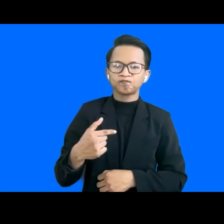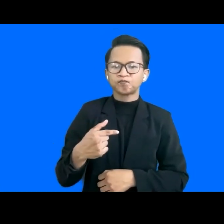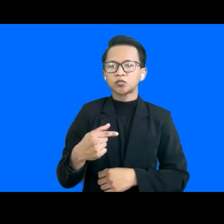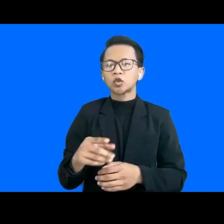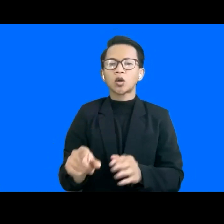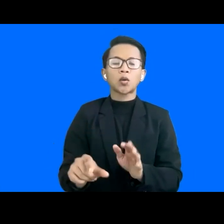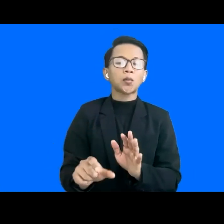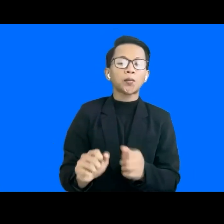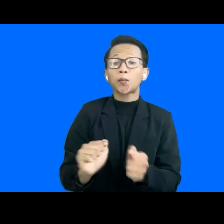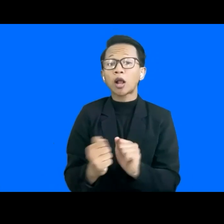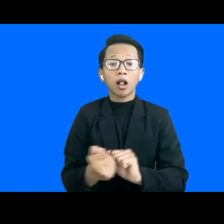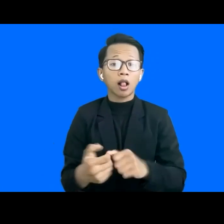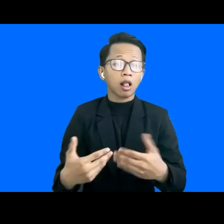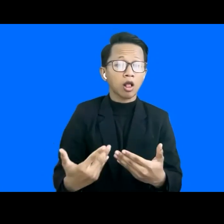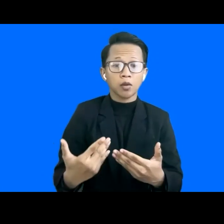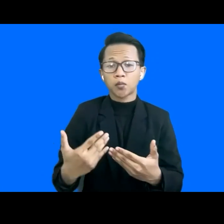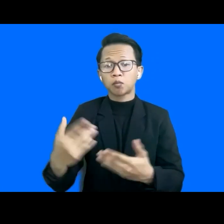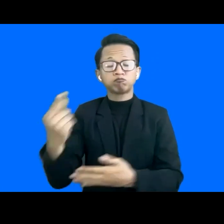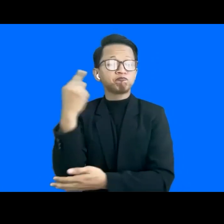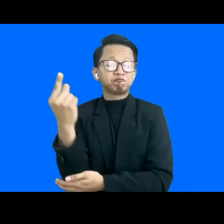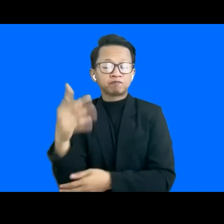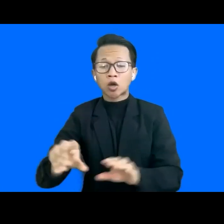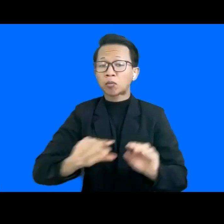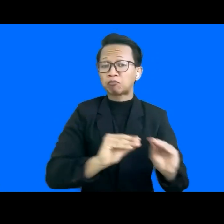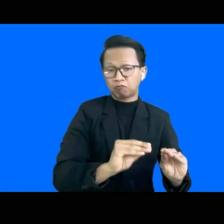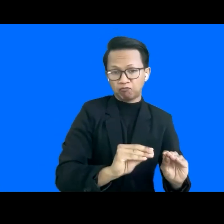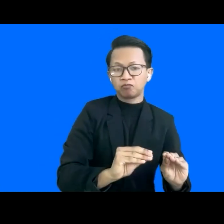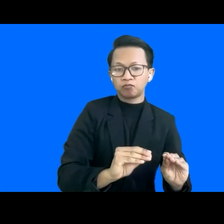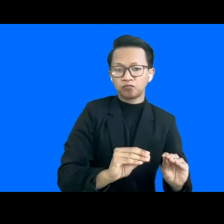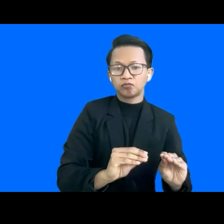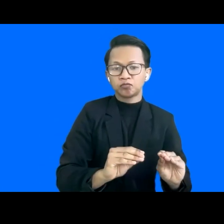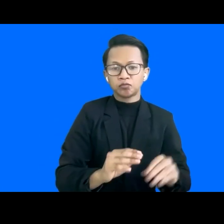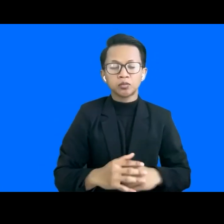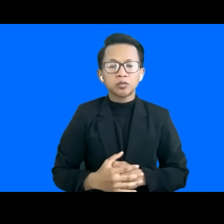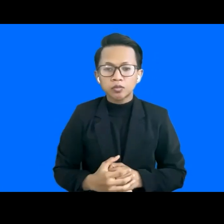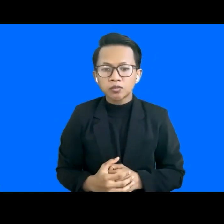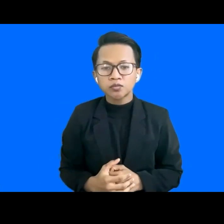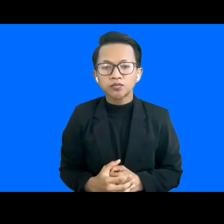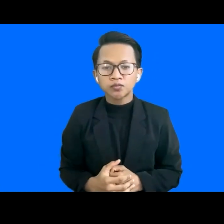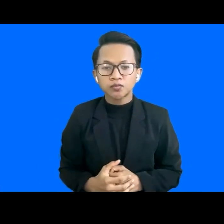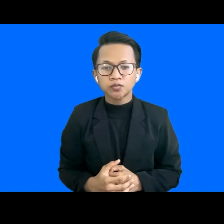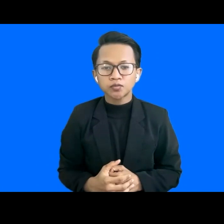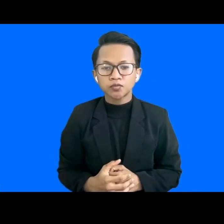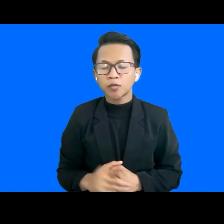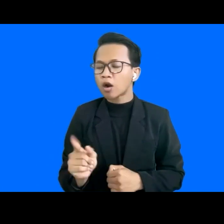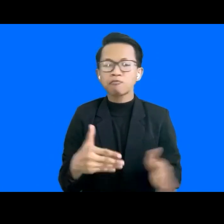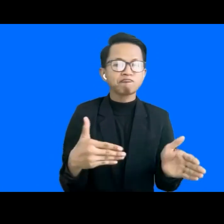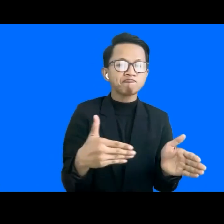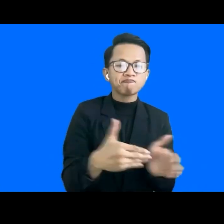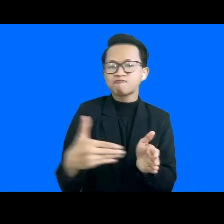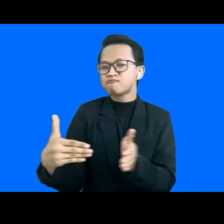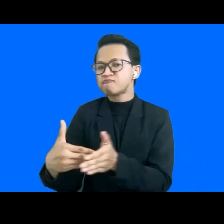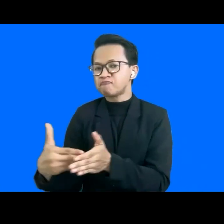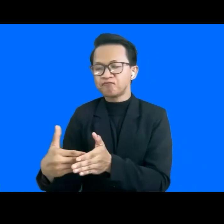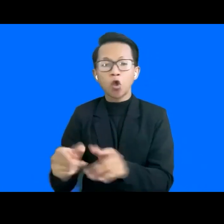education and earning like getting a dog. And of course, there are many barriers faced by people with